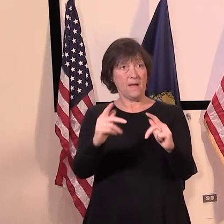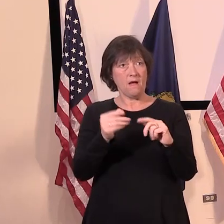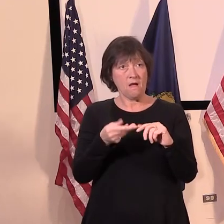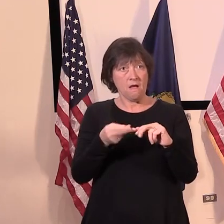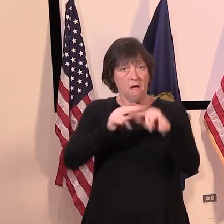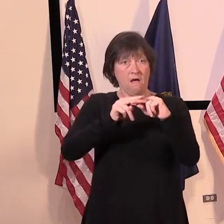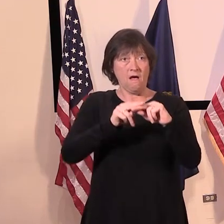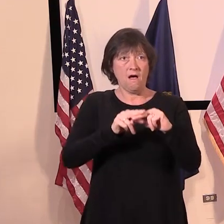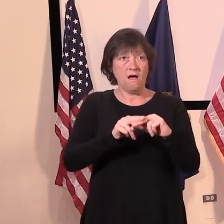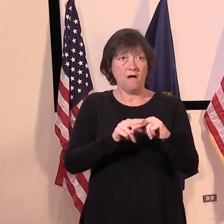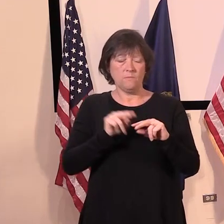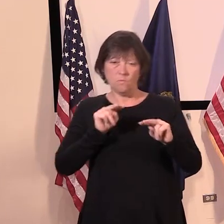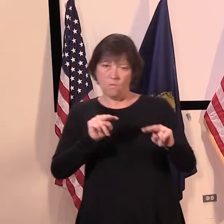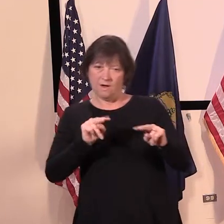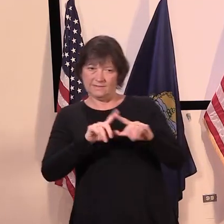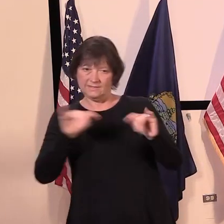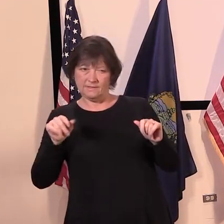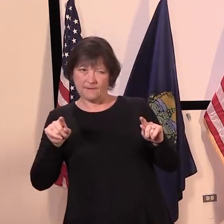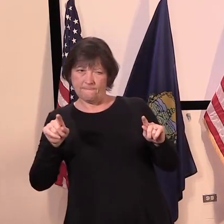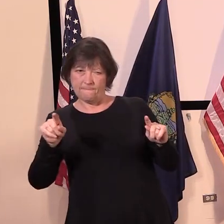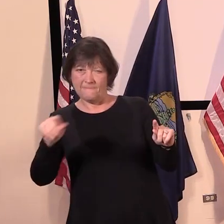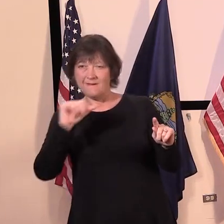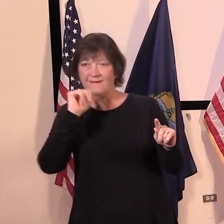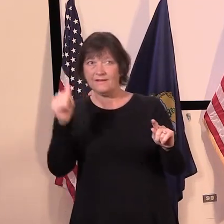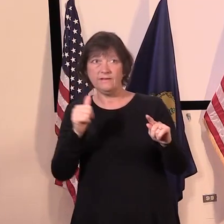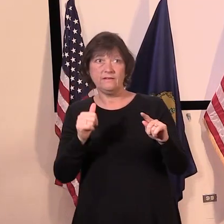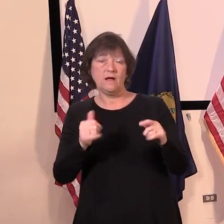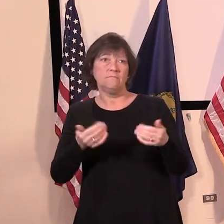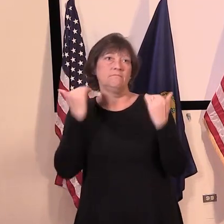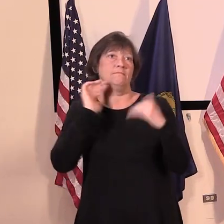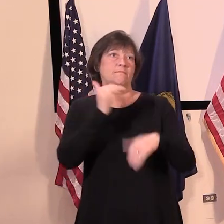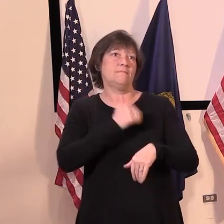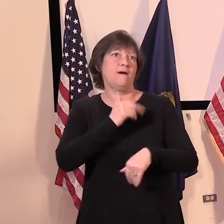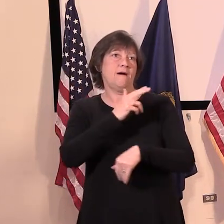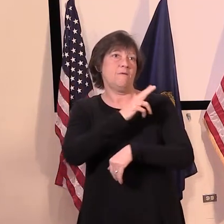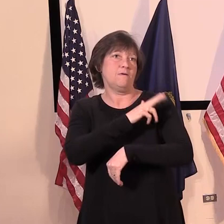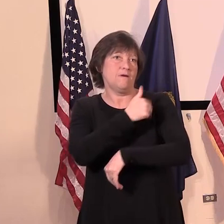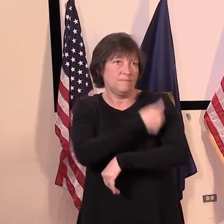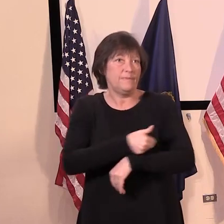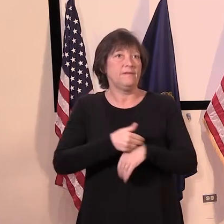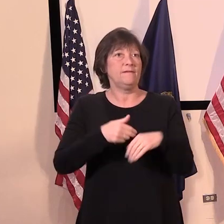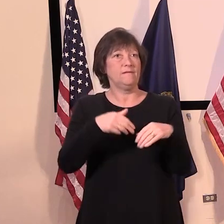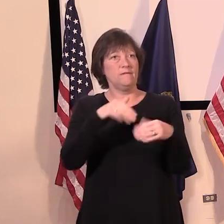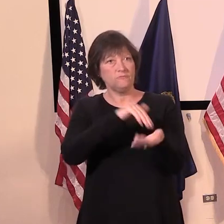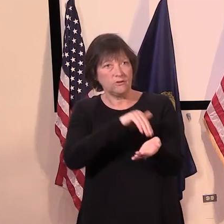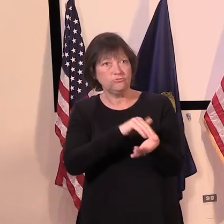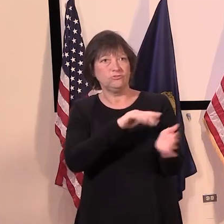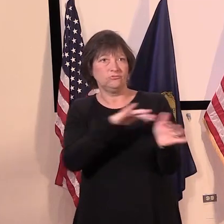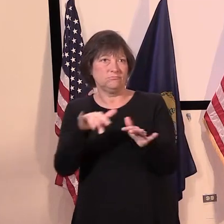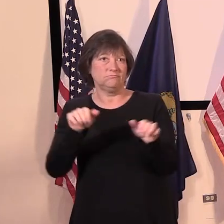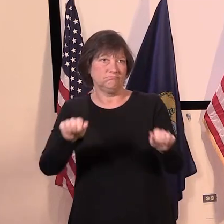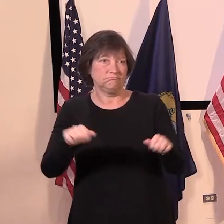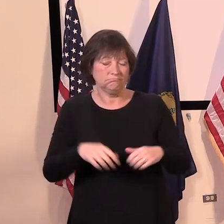but we don't exceed the limits of our healthcare system. So that's what we'll be watching.